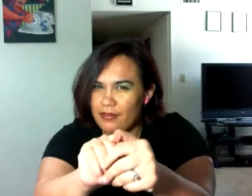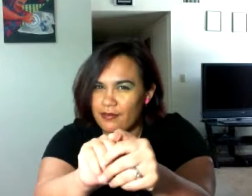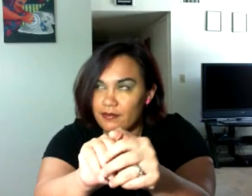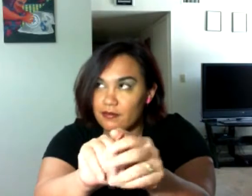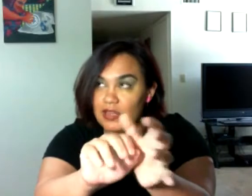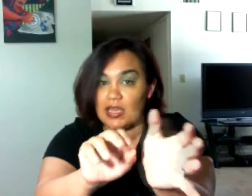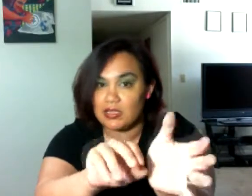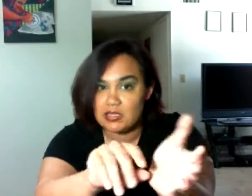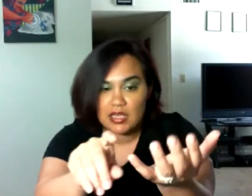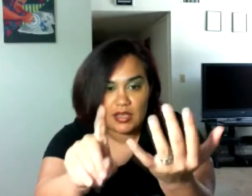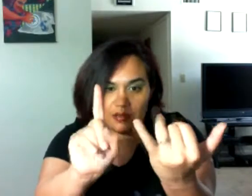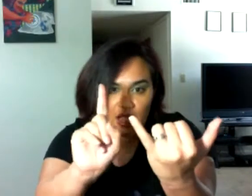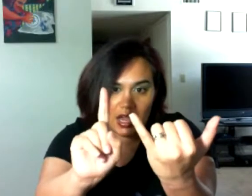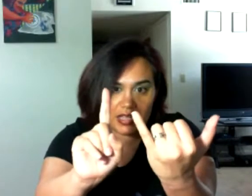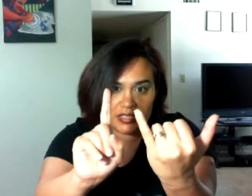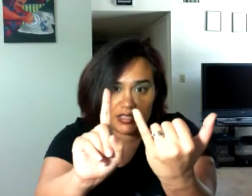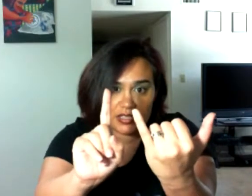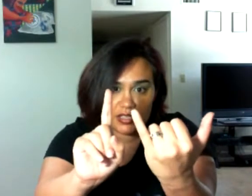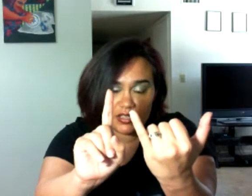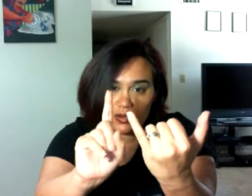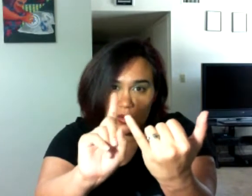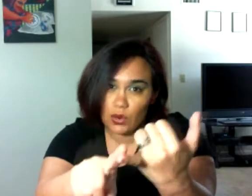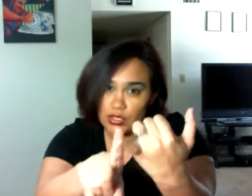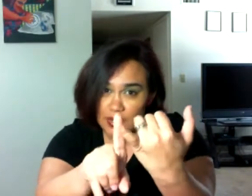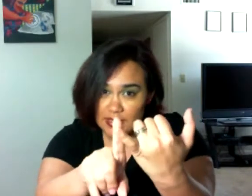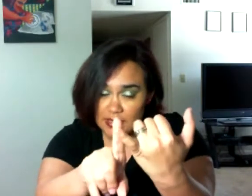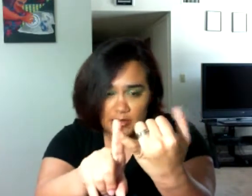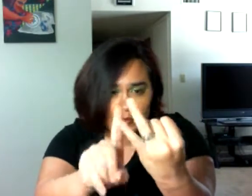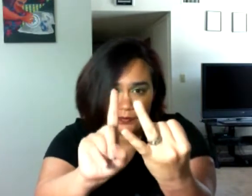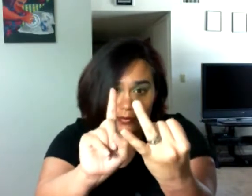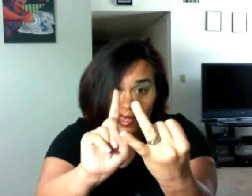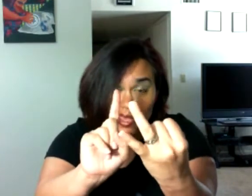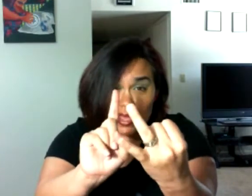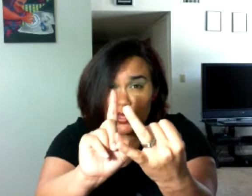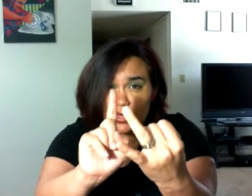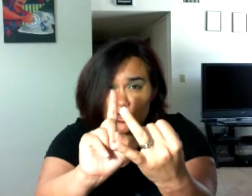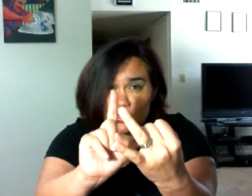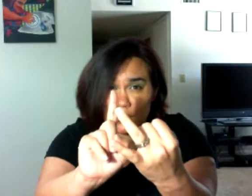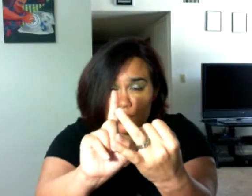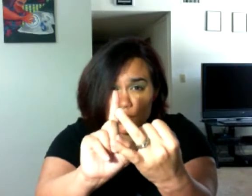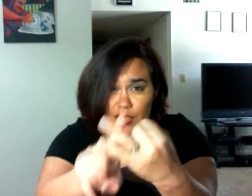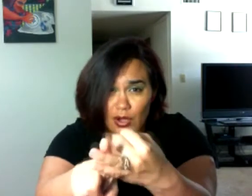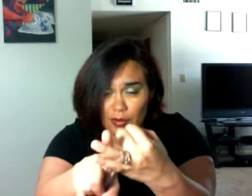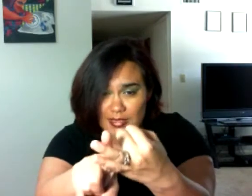things. You've got horse races, dog races,